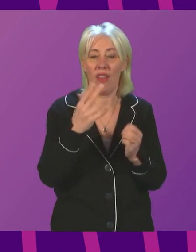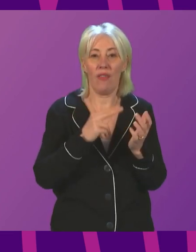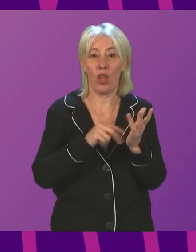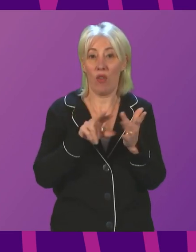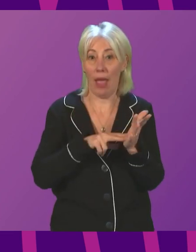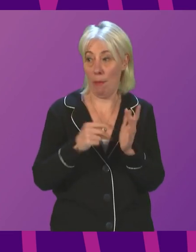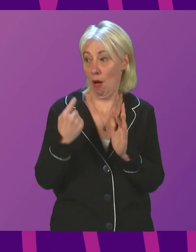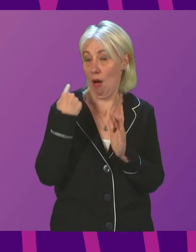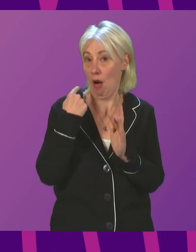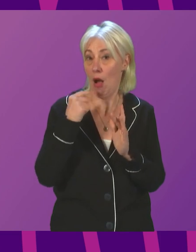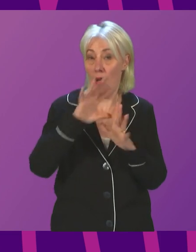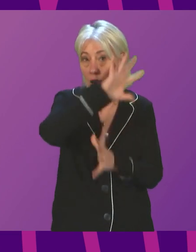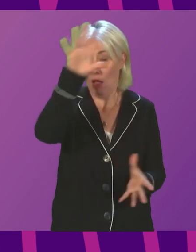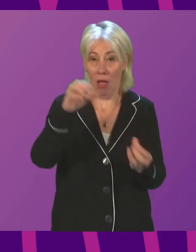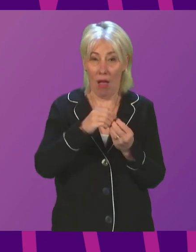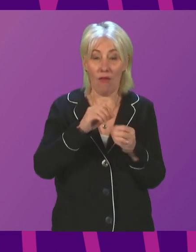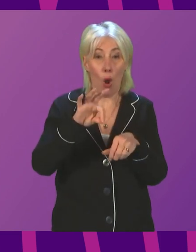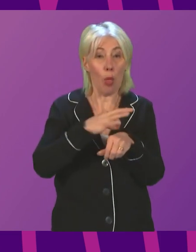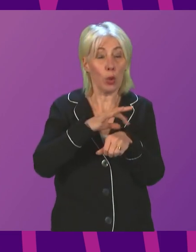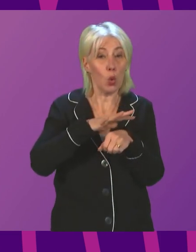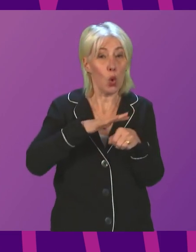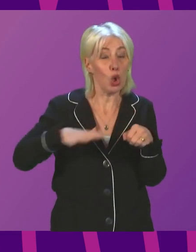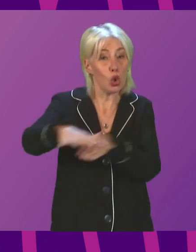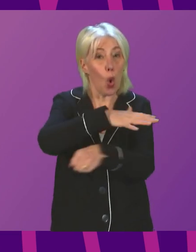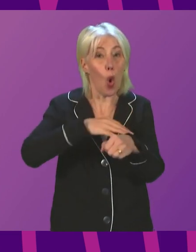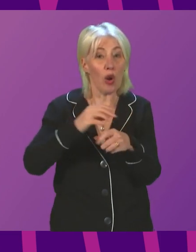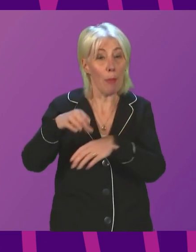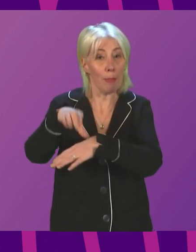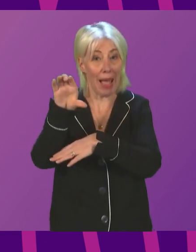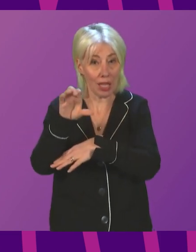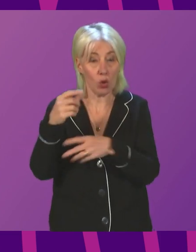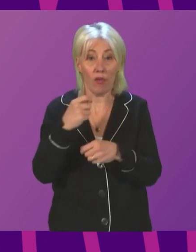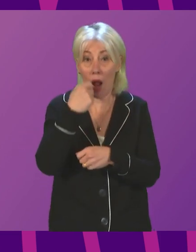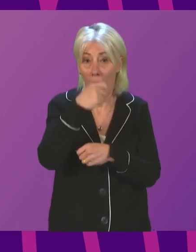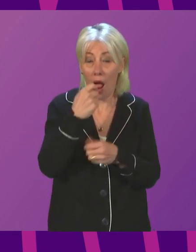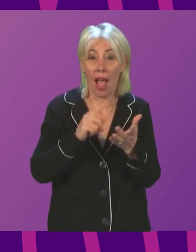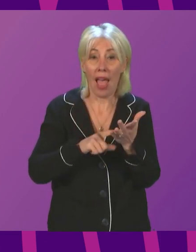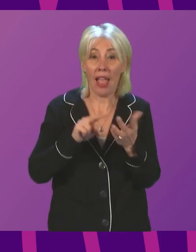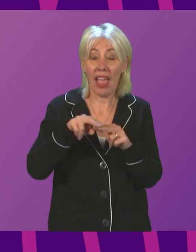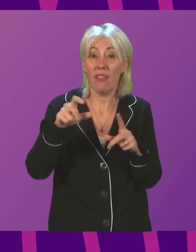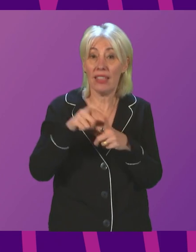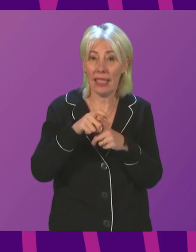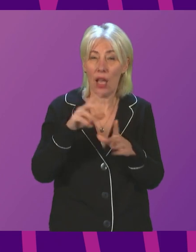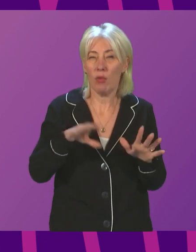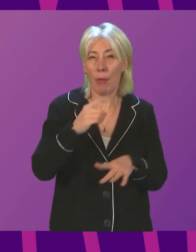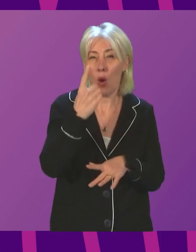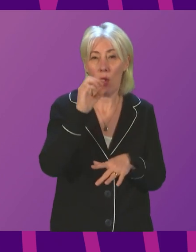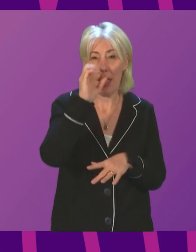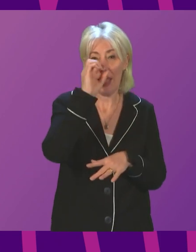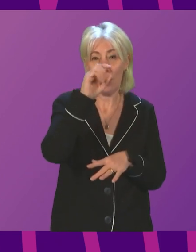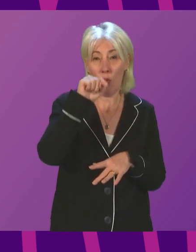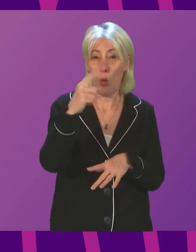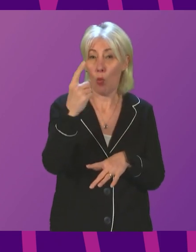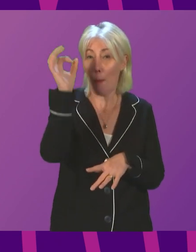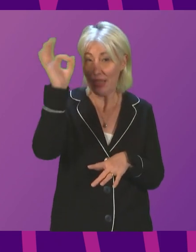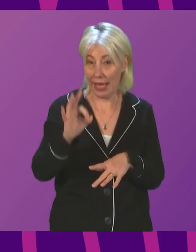test positivity results for blue zone pass holders based on lateral flow tests was around 0.1 per